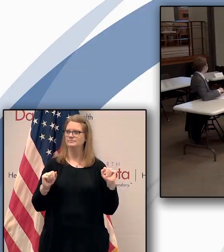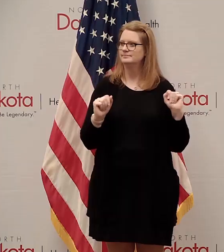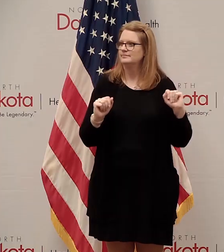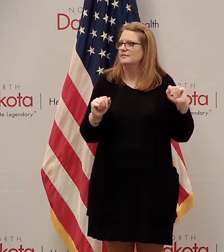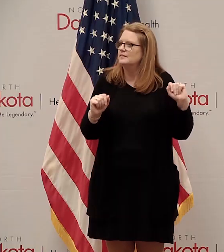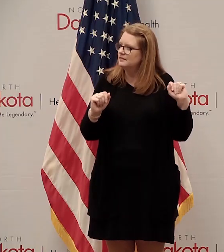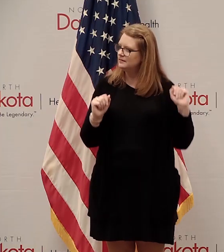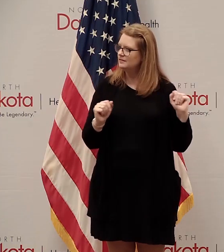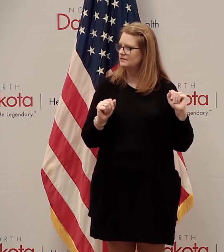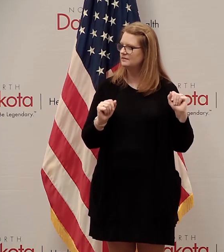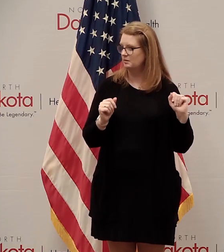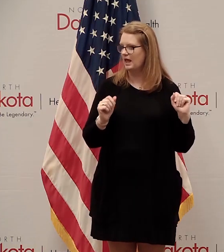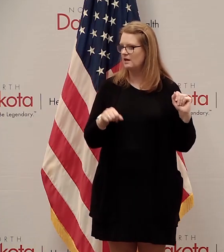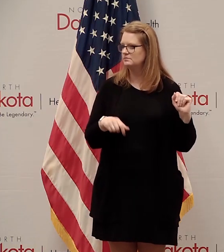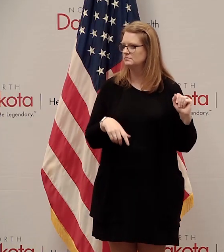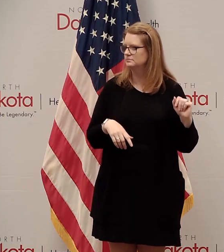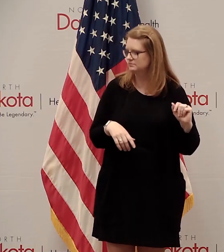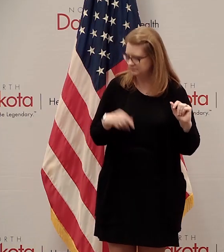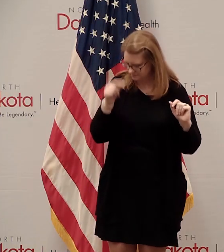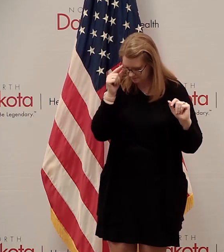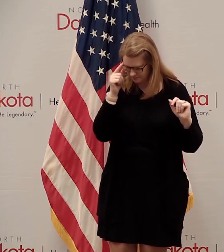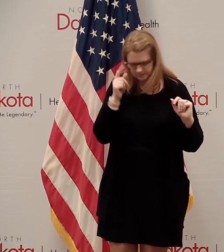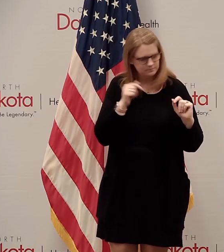for...